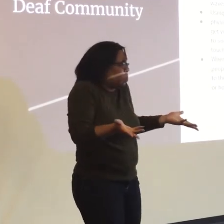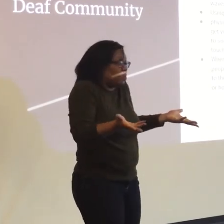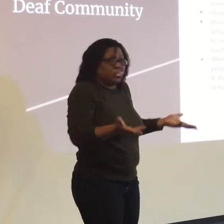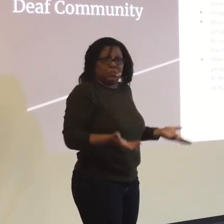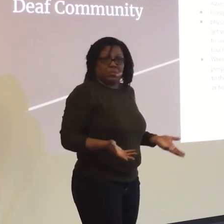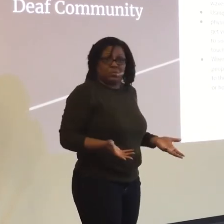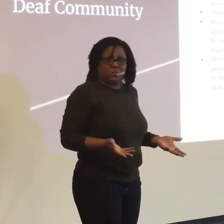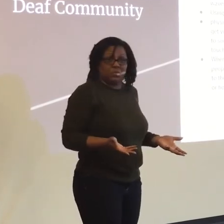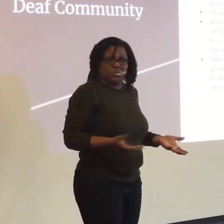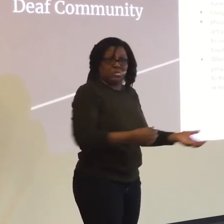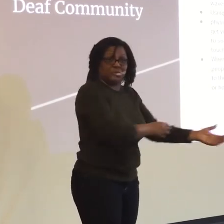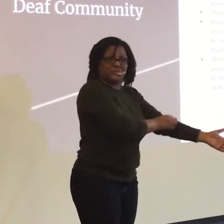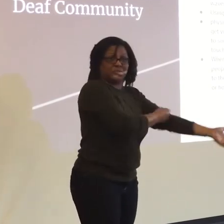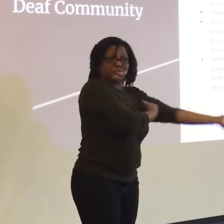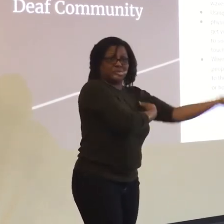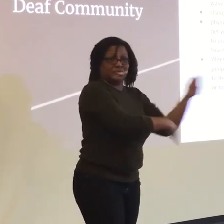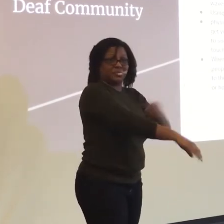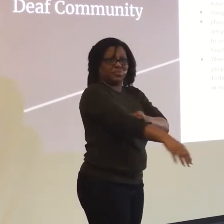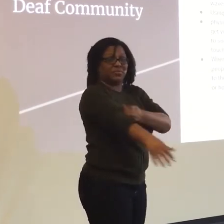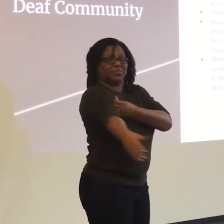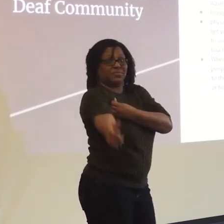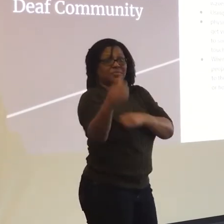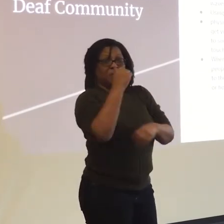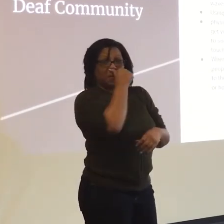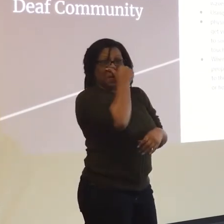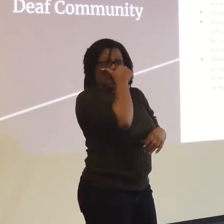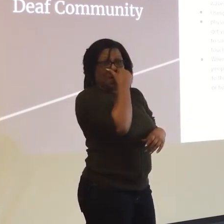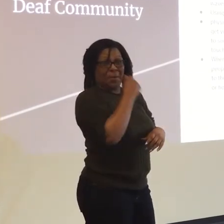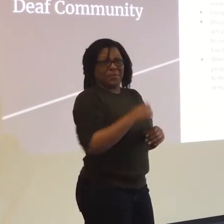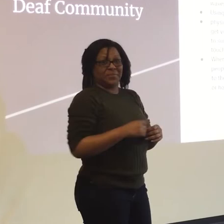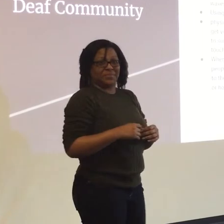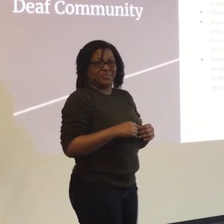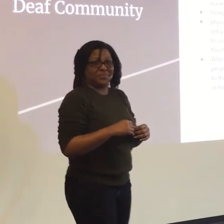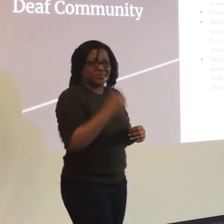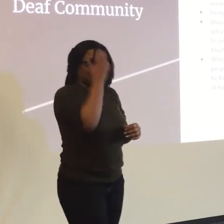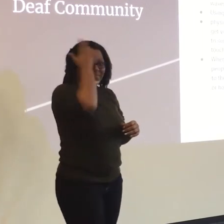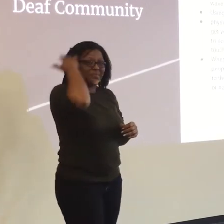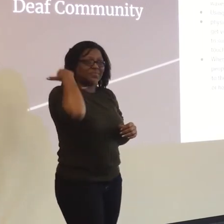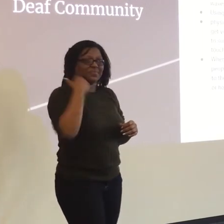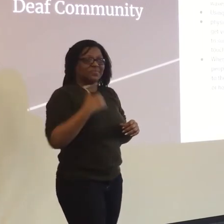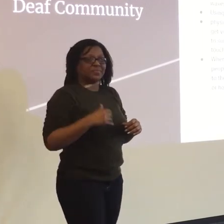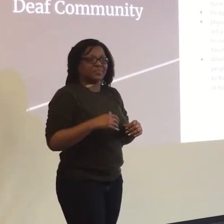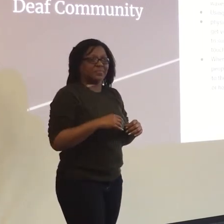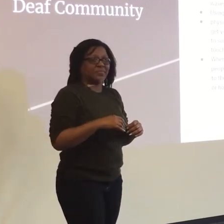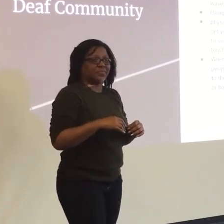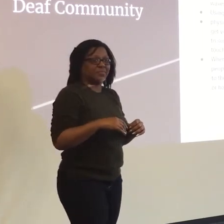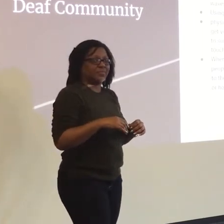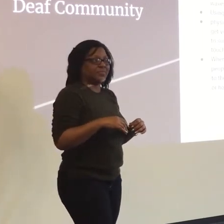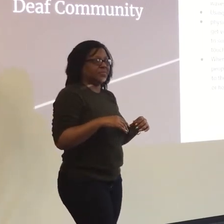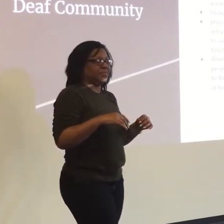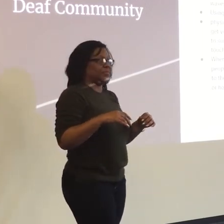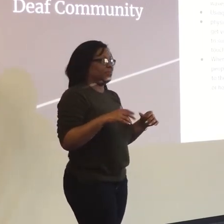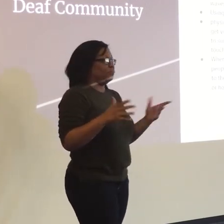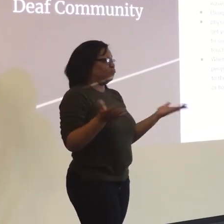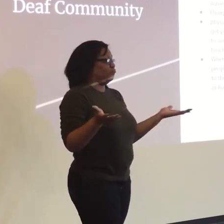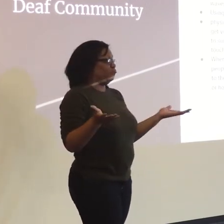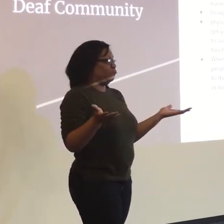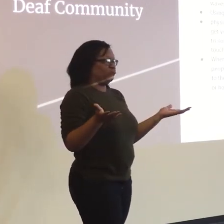So if you are trying to, if you do have to communicate with a deaf person or a person that is hard of hearing, how do you open up communication